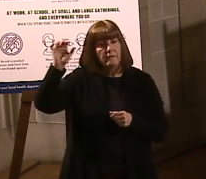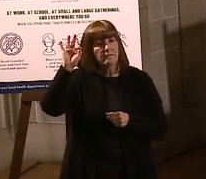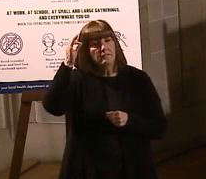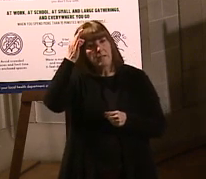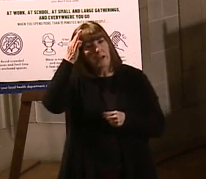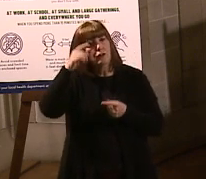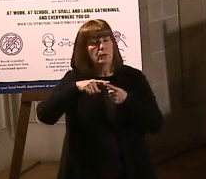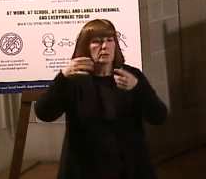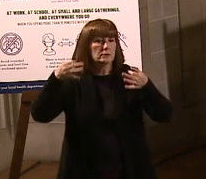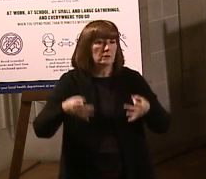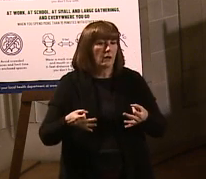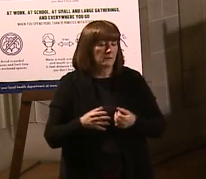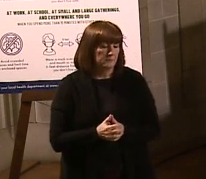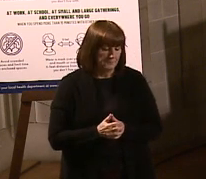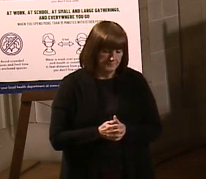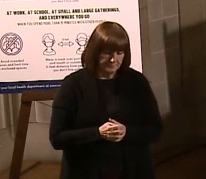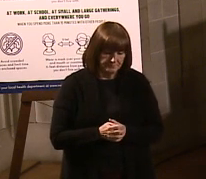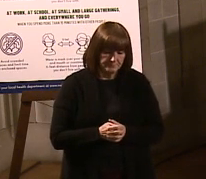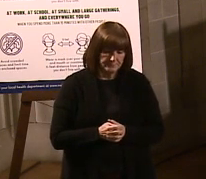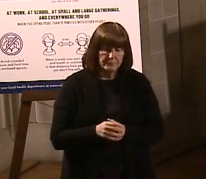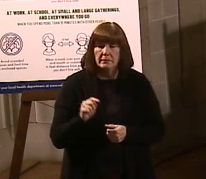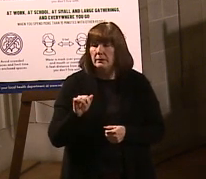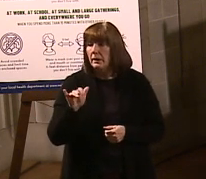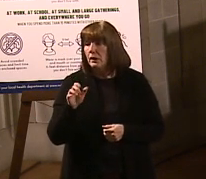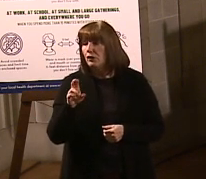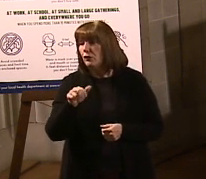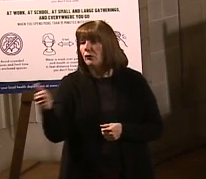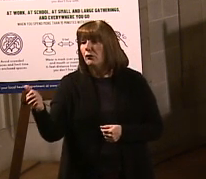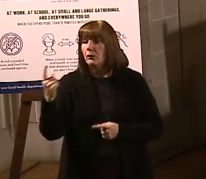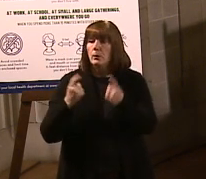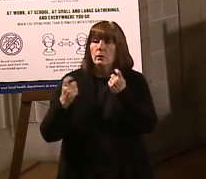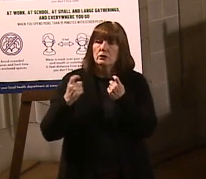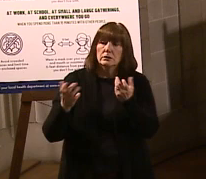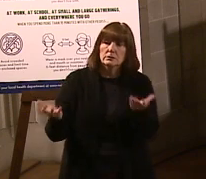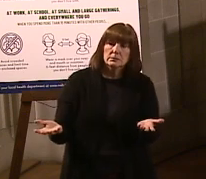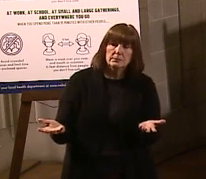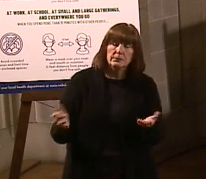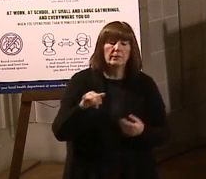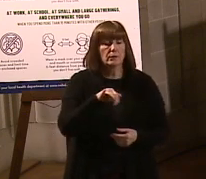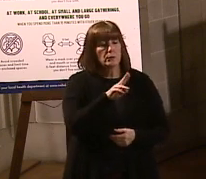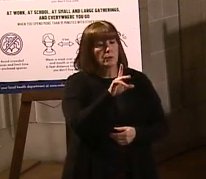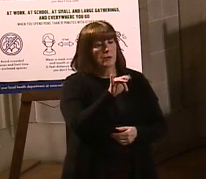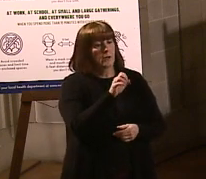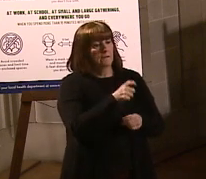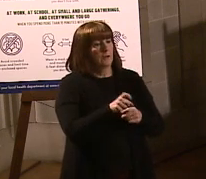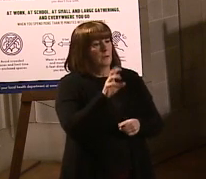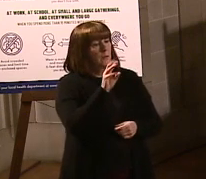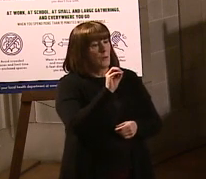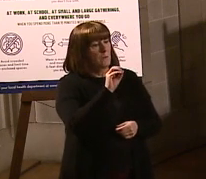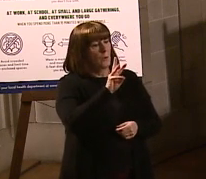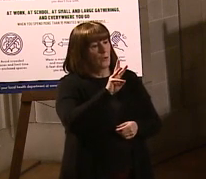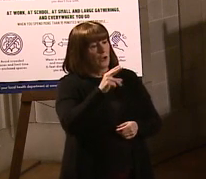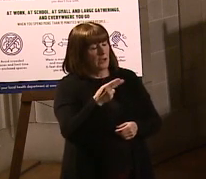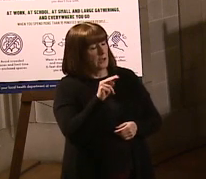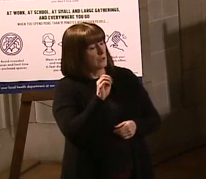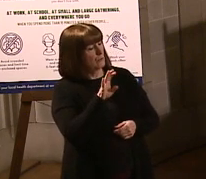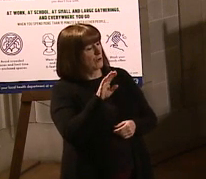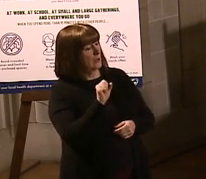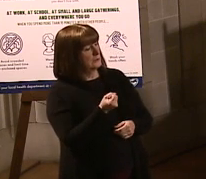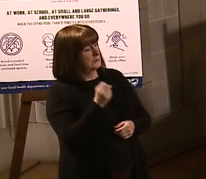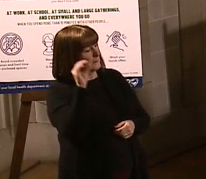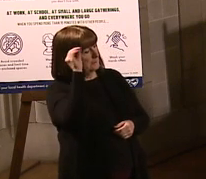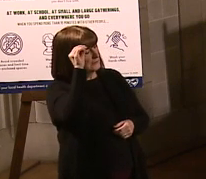more to us. Taylor, do we have any other questions that were sent in? Julie from the World Herald says Nebraska's position among